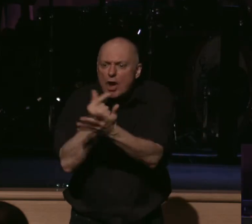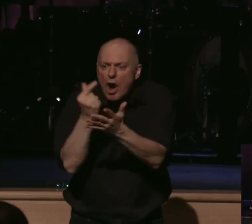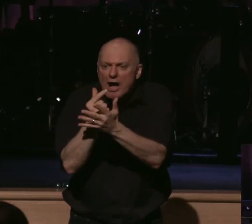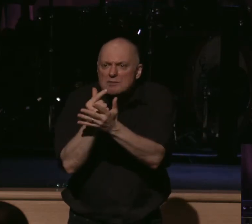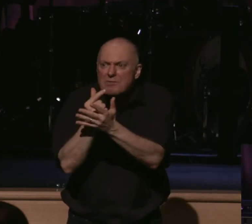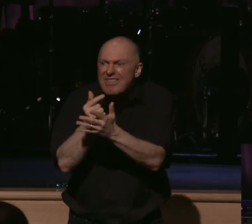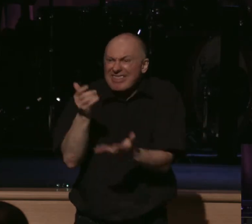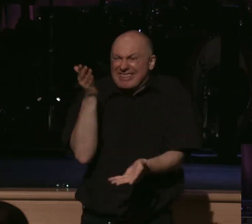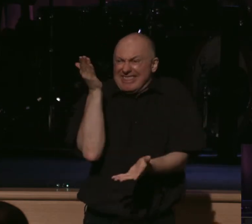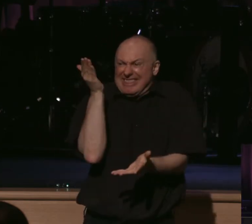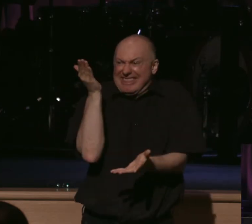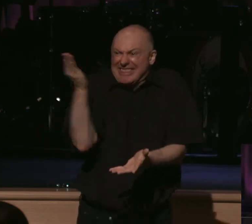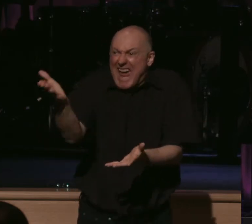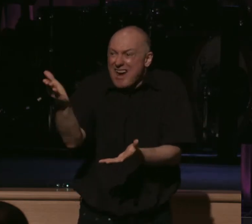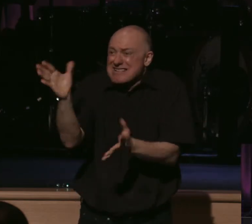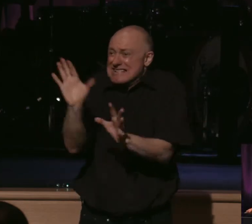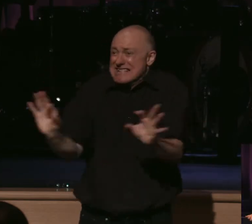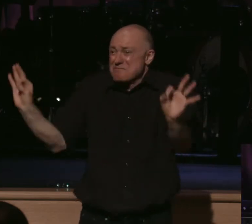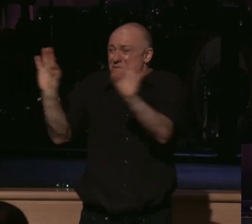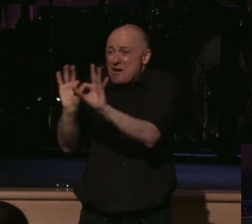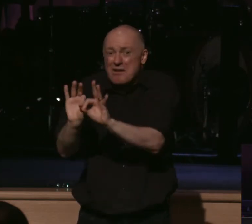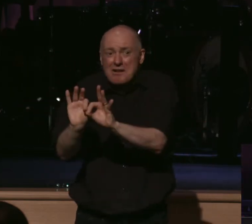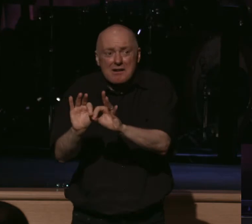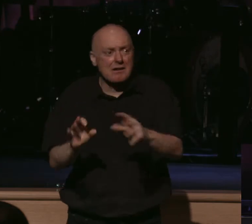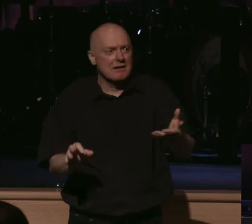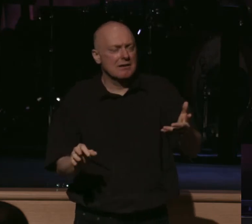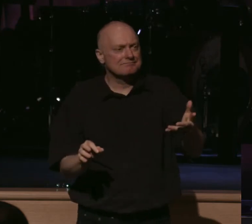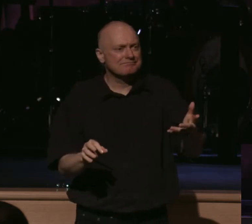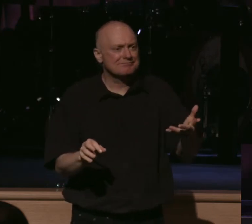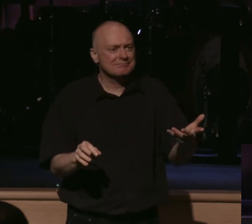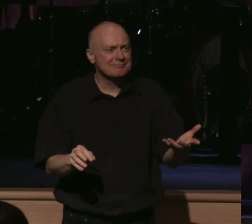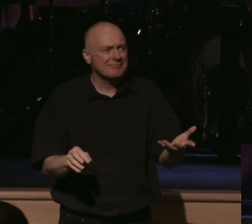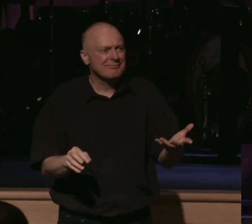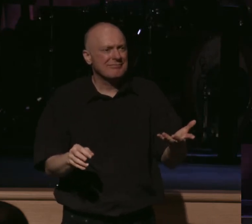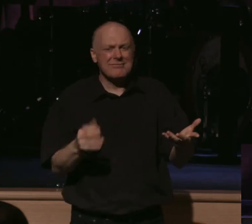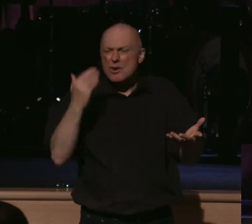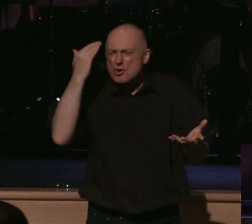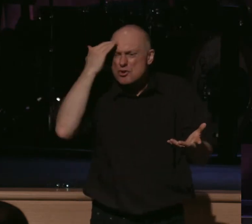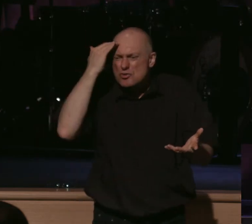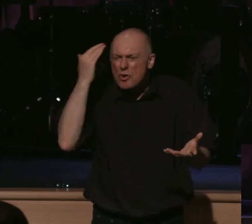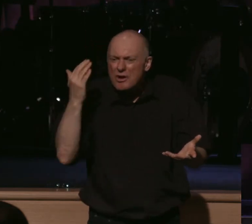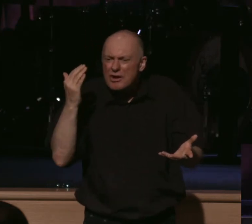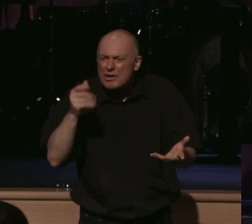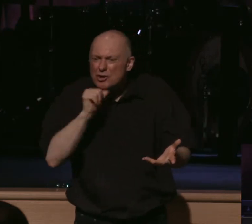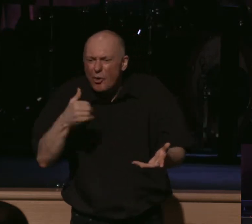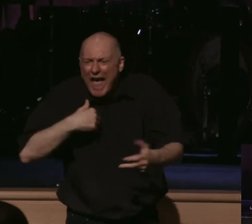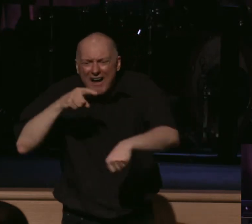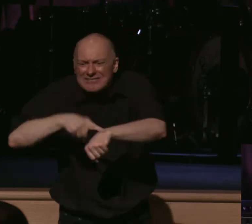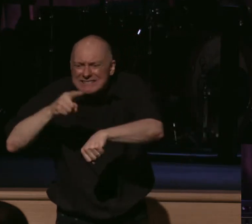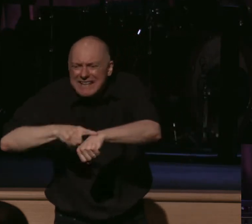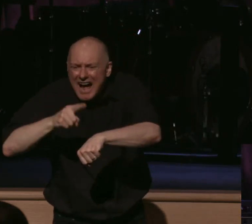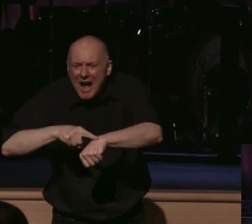in front of us and the urgency is, you know men, women, you know what don't have time for in these moments? Hey men, you don't have time for pornography.